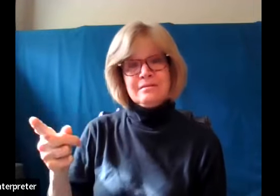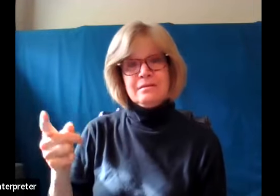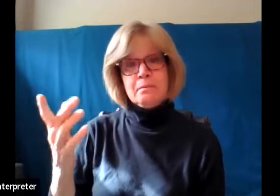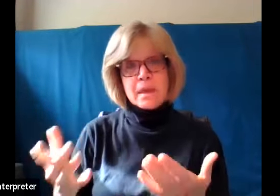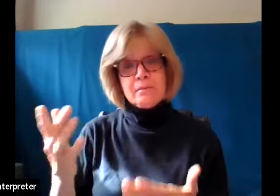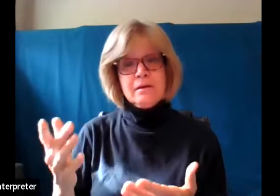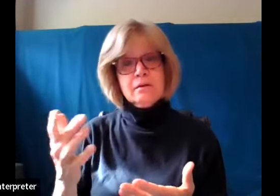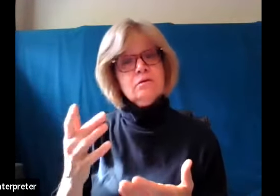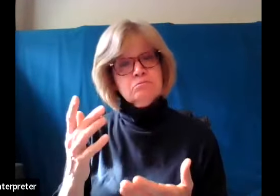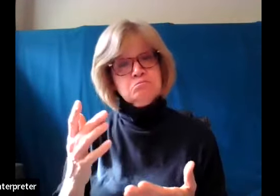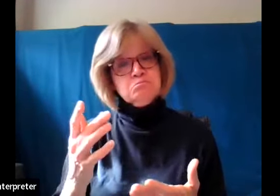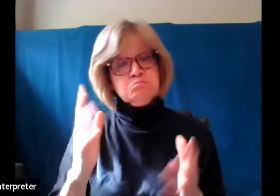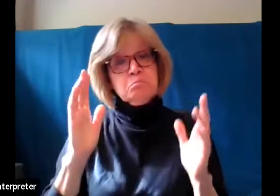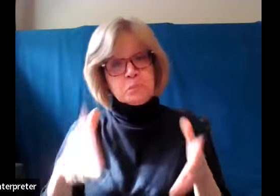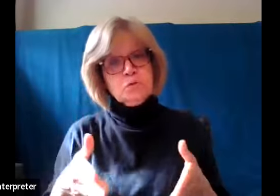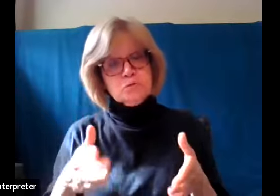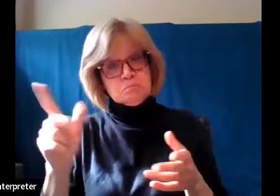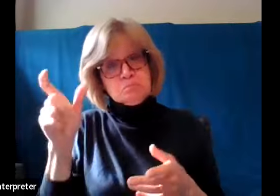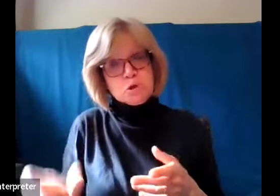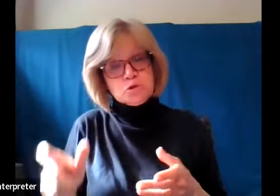might, in fact, appreciate hearing that.